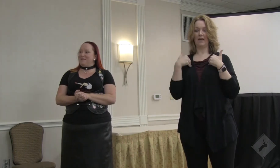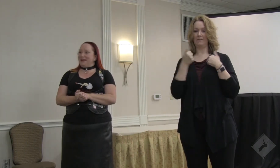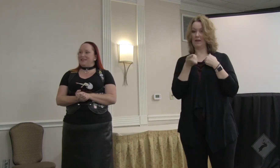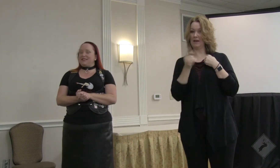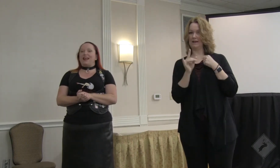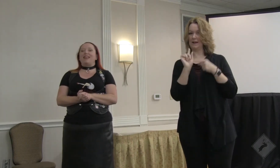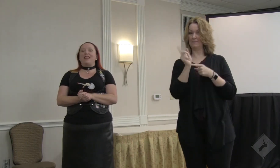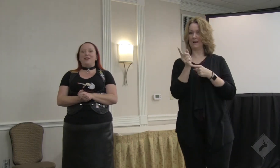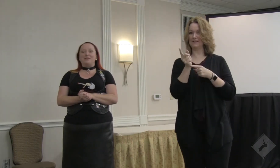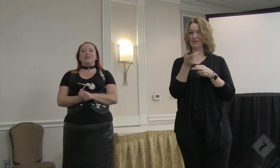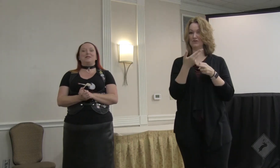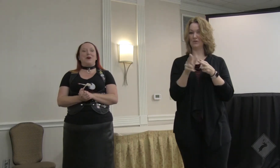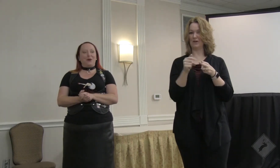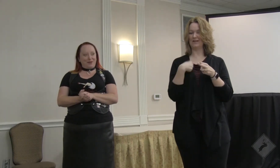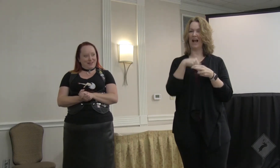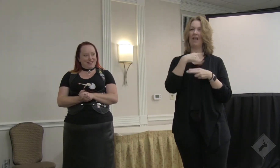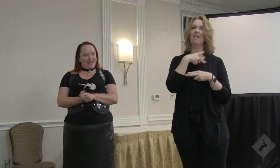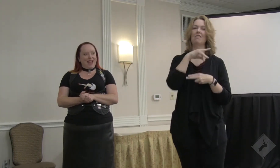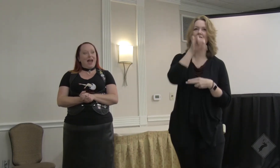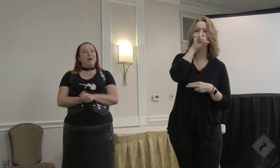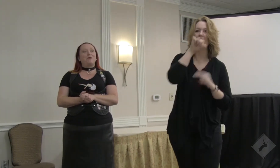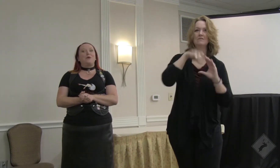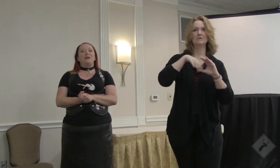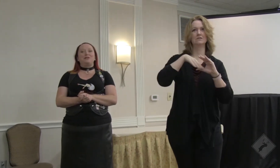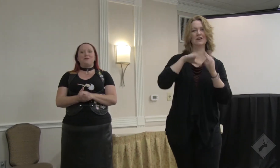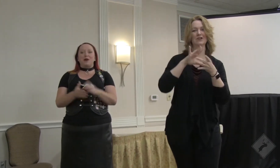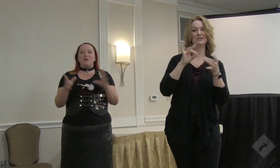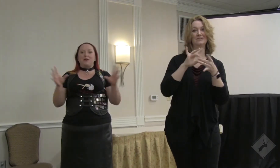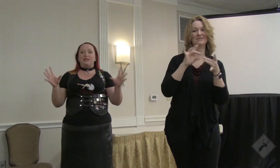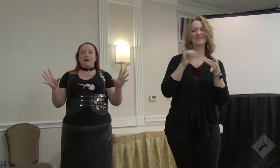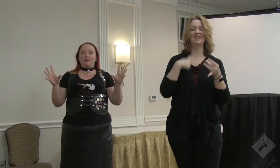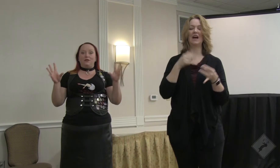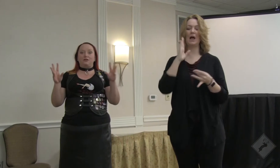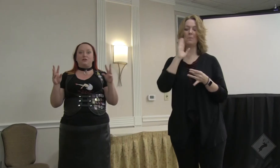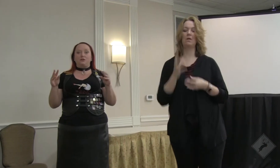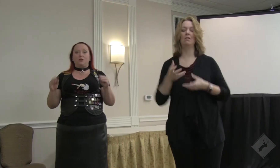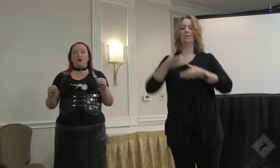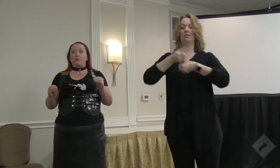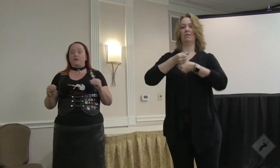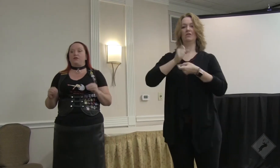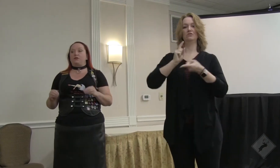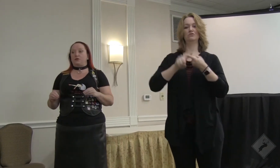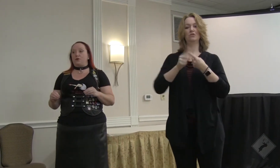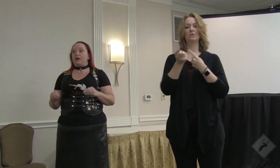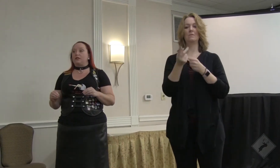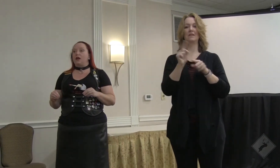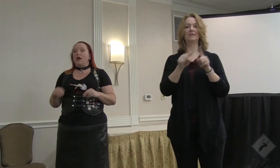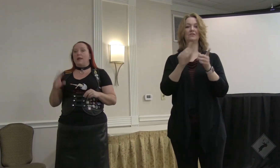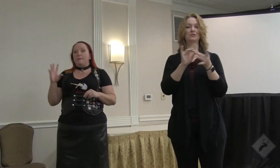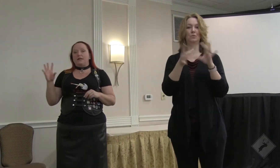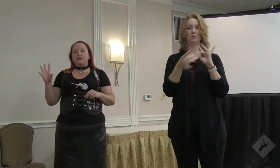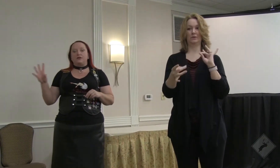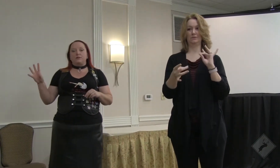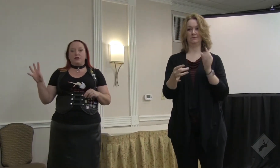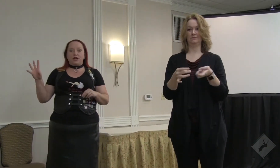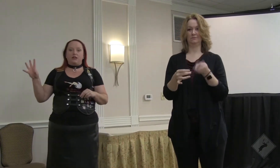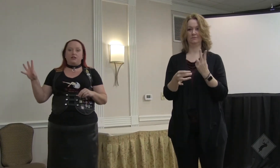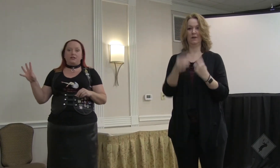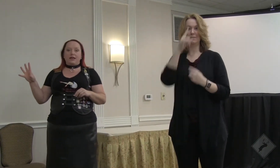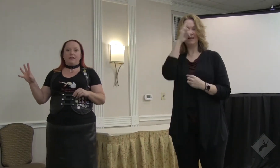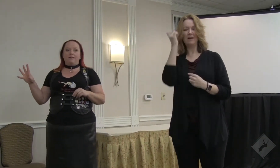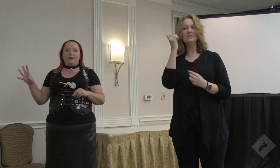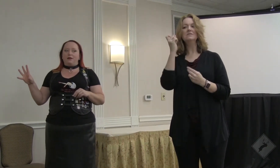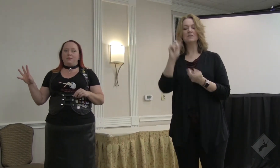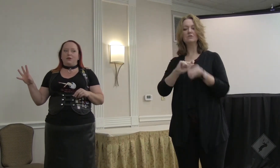18 minutes and I love to talk, I'm going to narrow it down to a couple of different stories. Because there's been